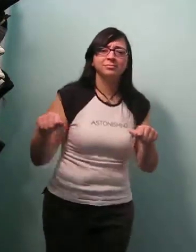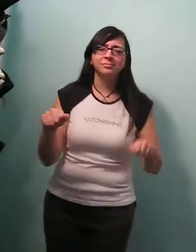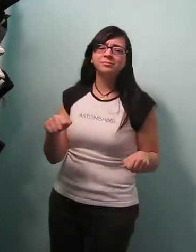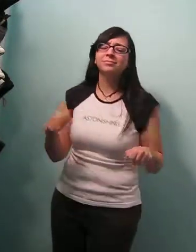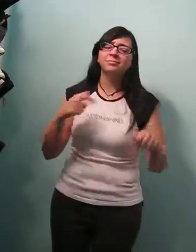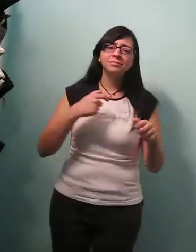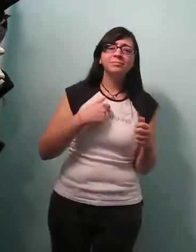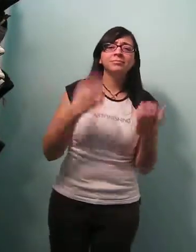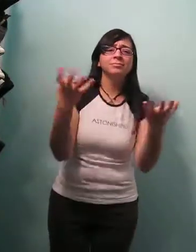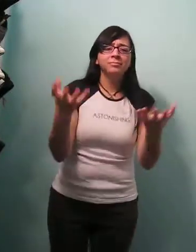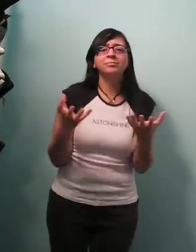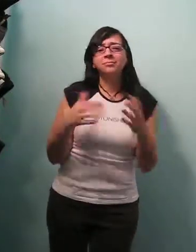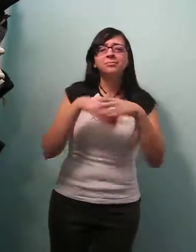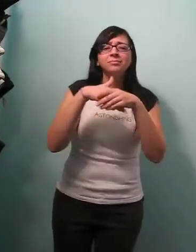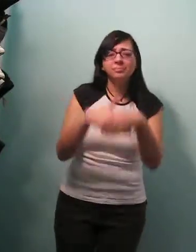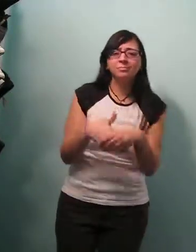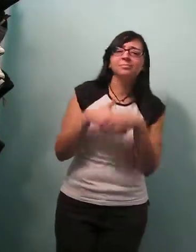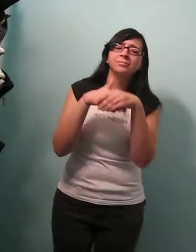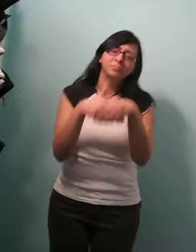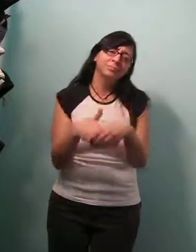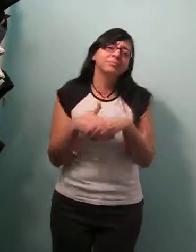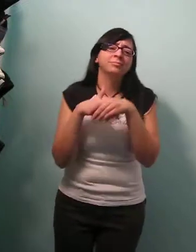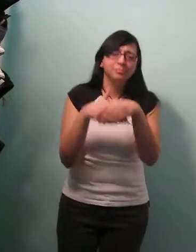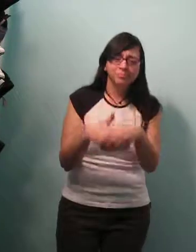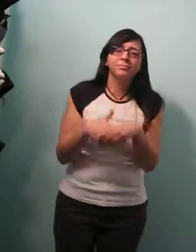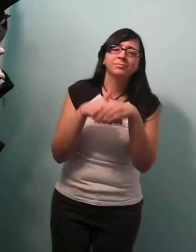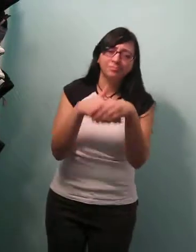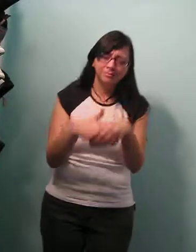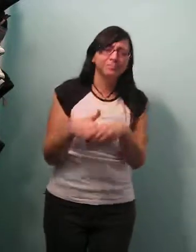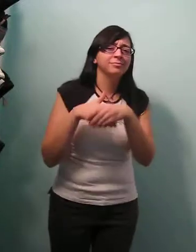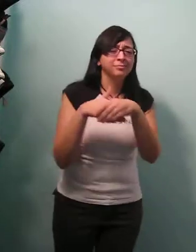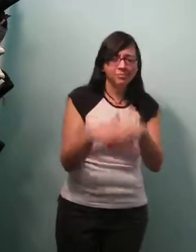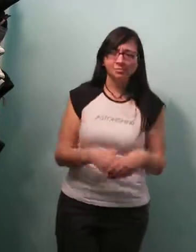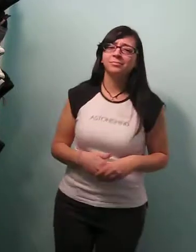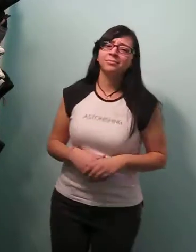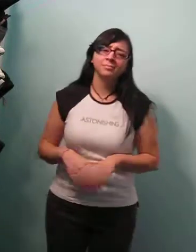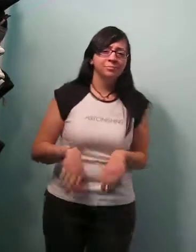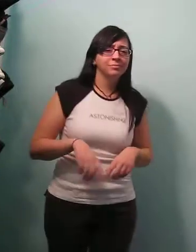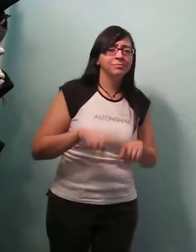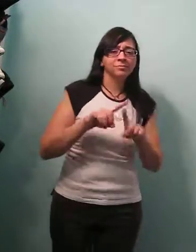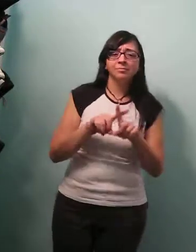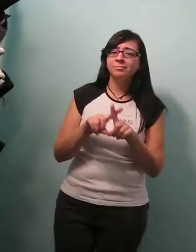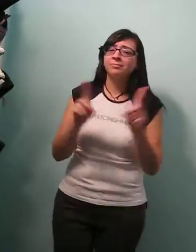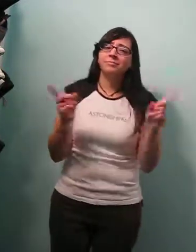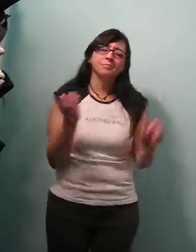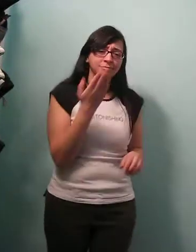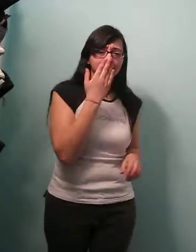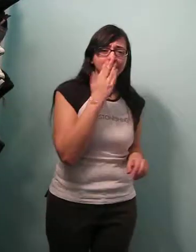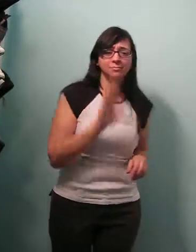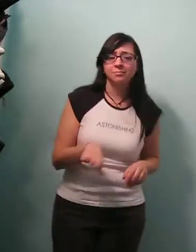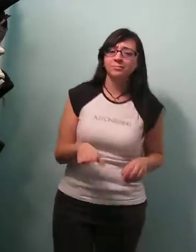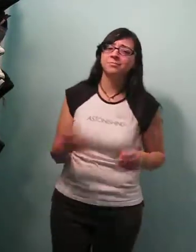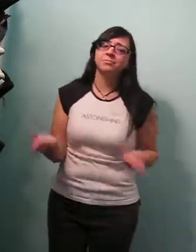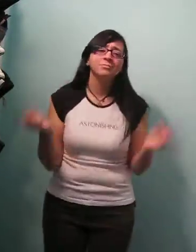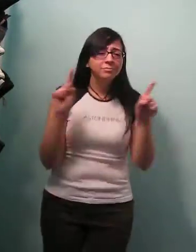I want to hold your hand Believe me the only